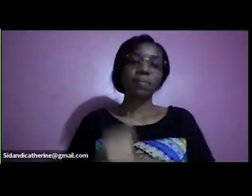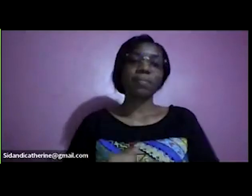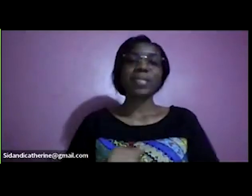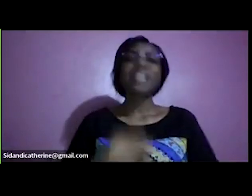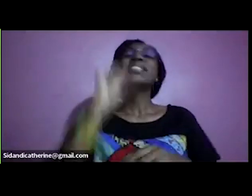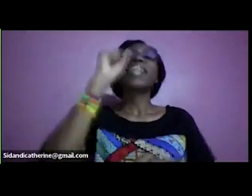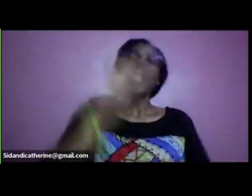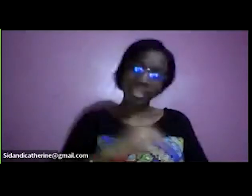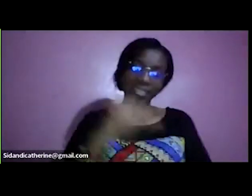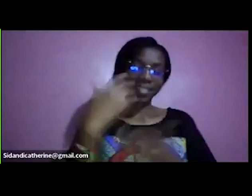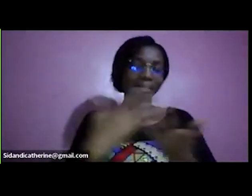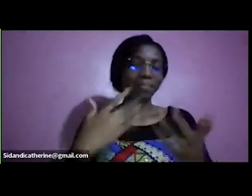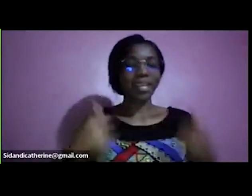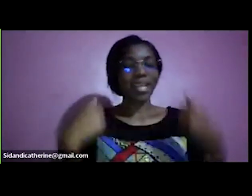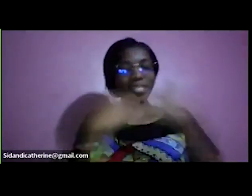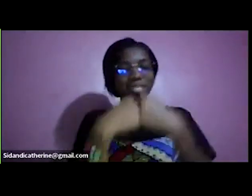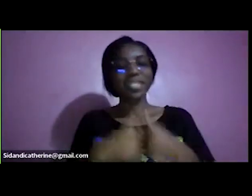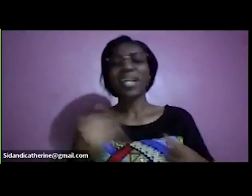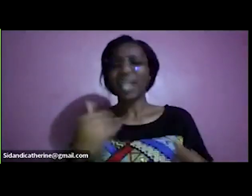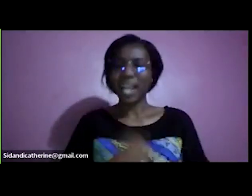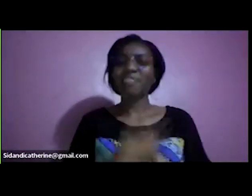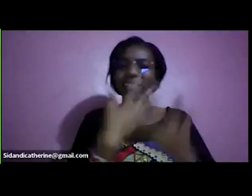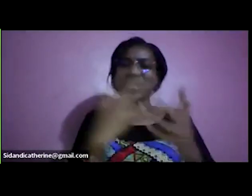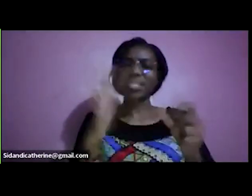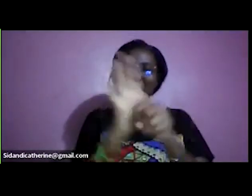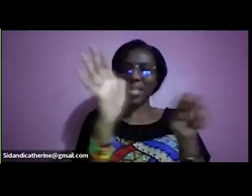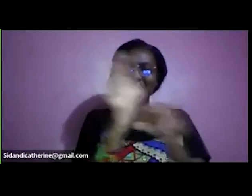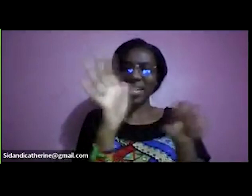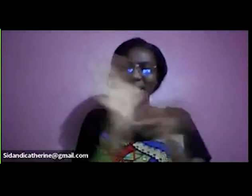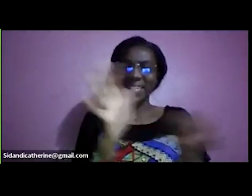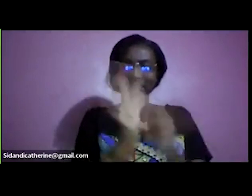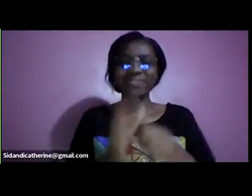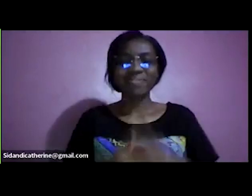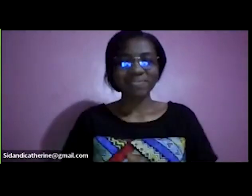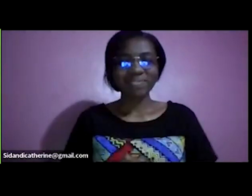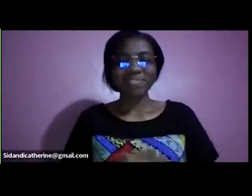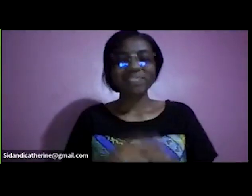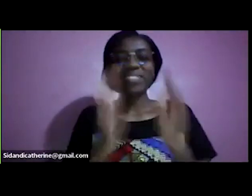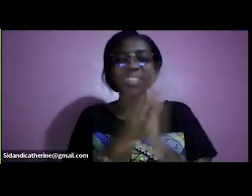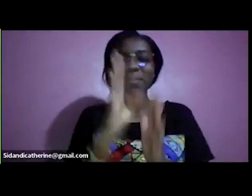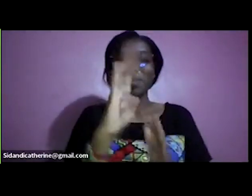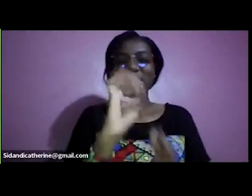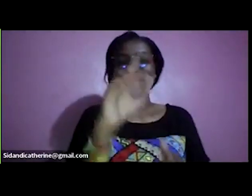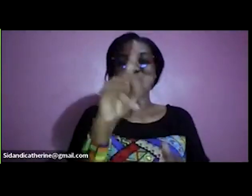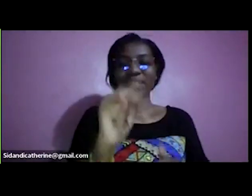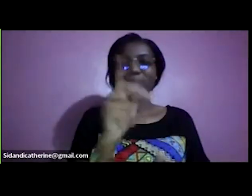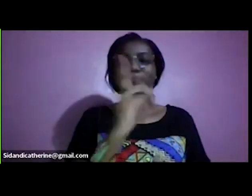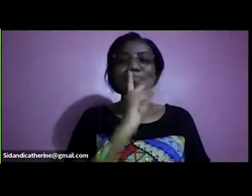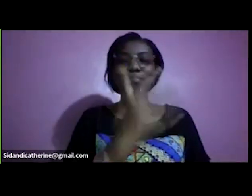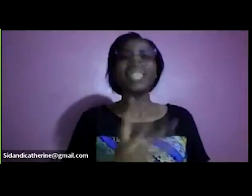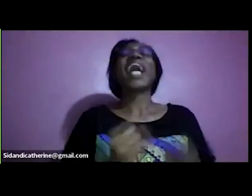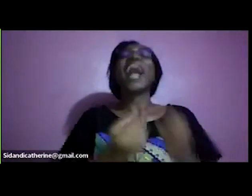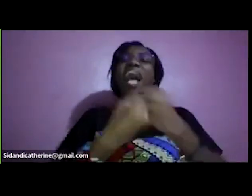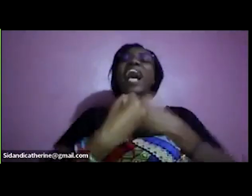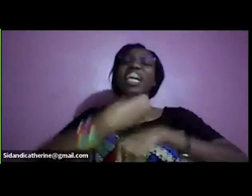account quite a lot of takeaways uh right there i think ben kenya says action absolutely we need